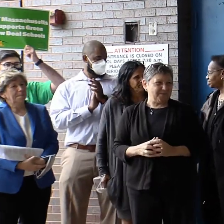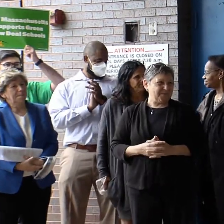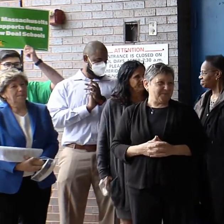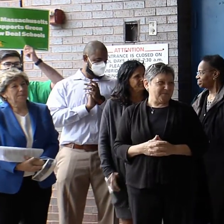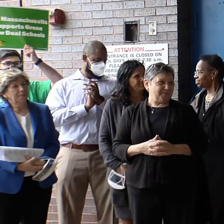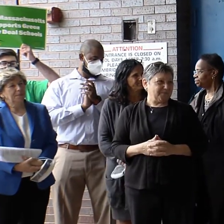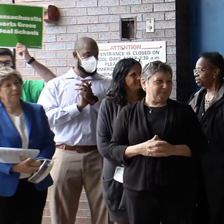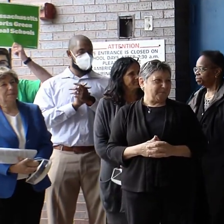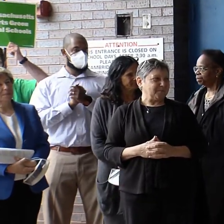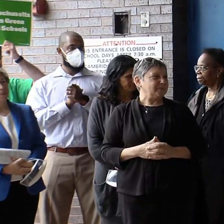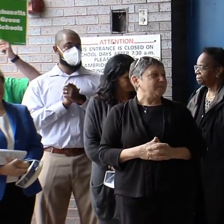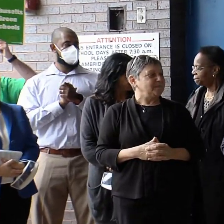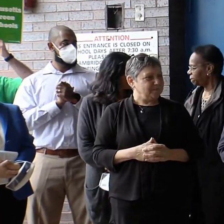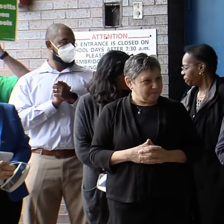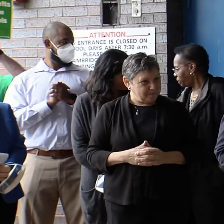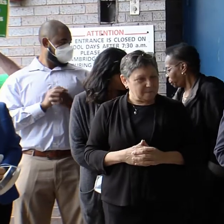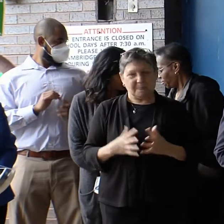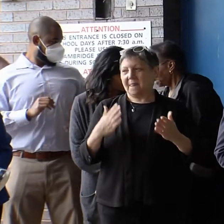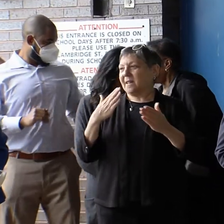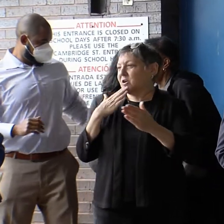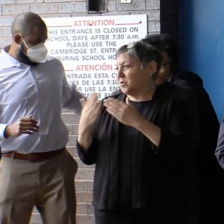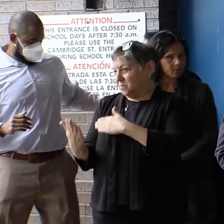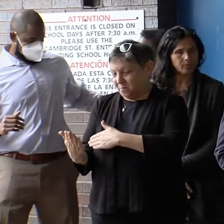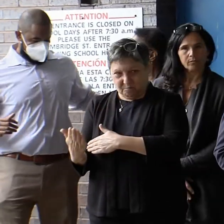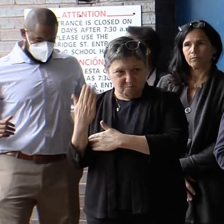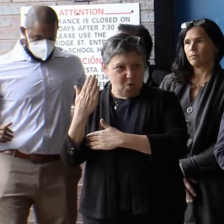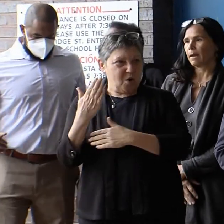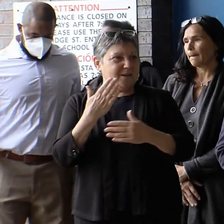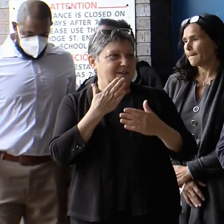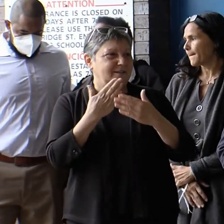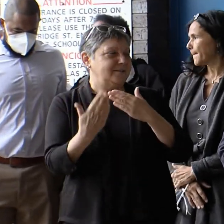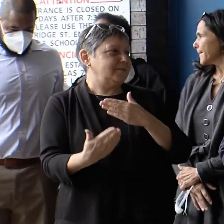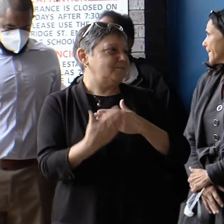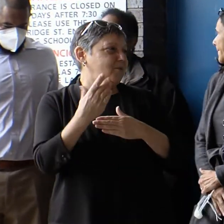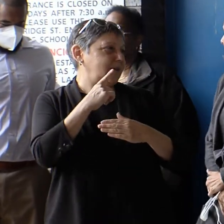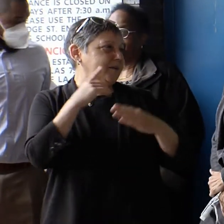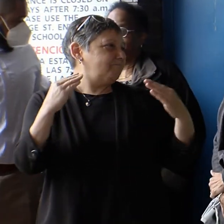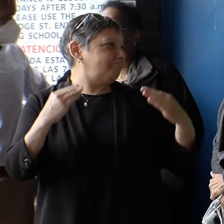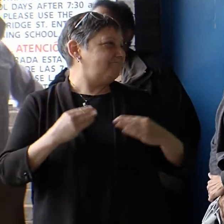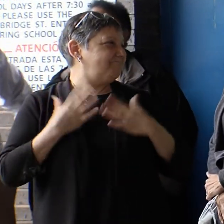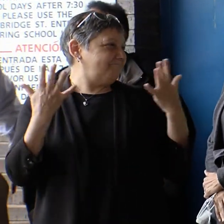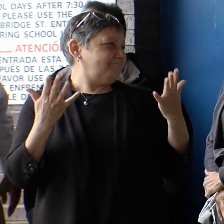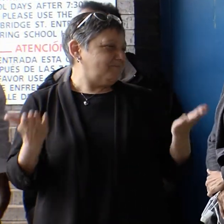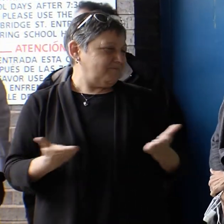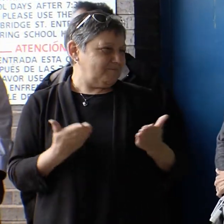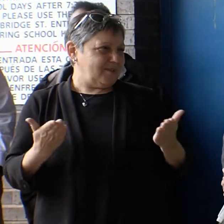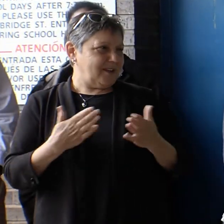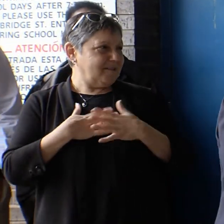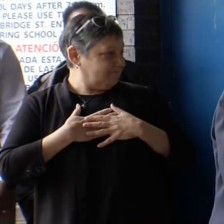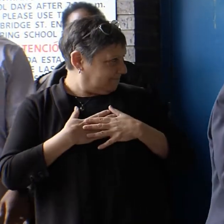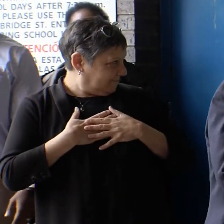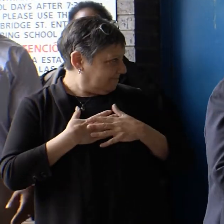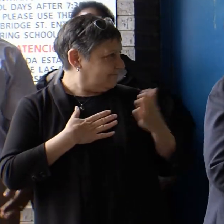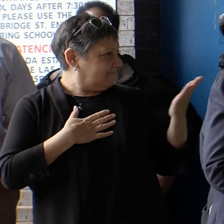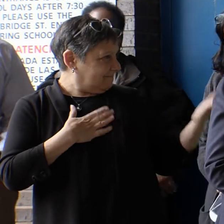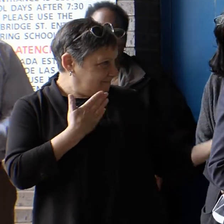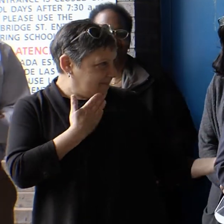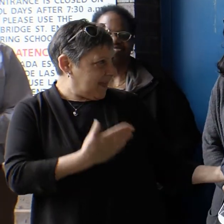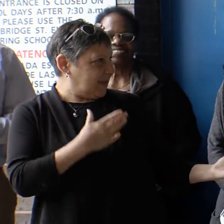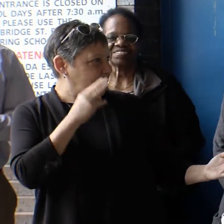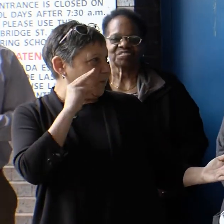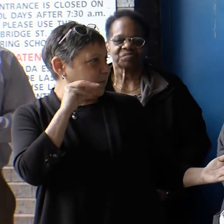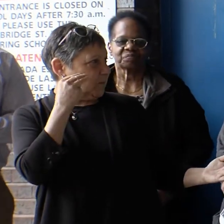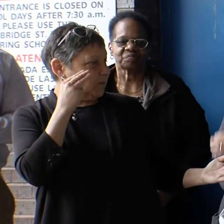Good morning, everyone. I'm so delighted to see you all here this morning. I'm very, very grateful to Mayor Wu and